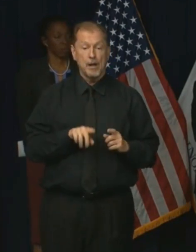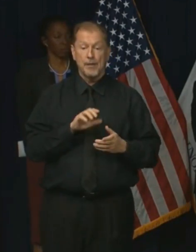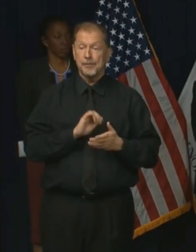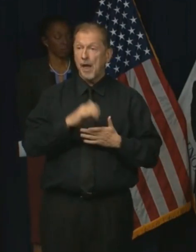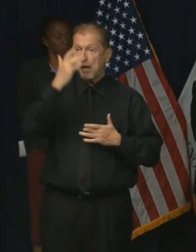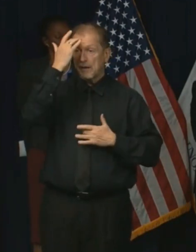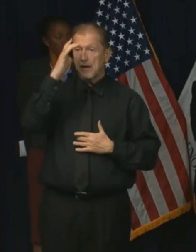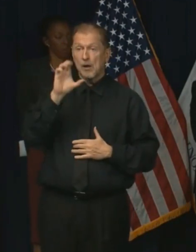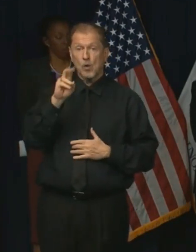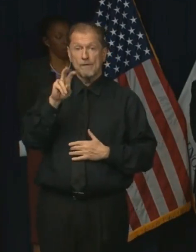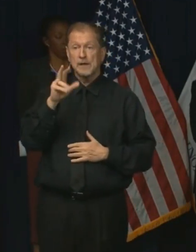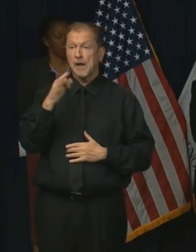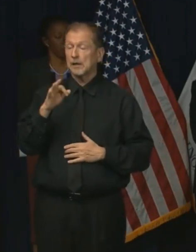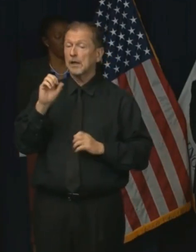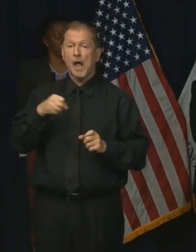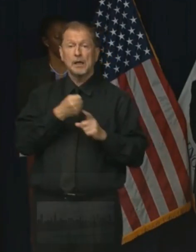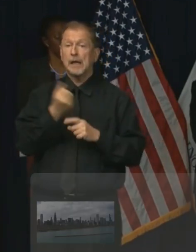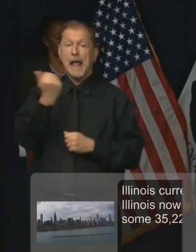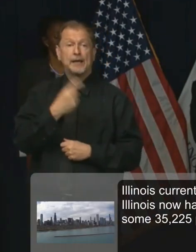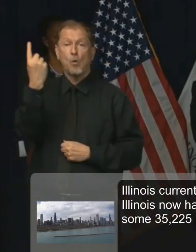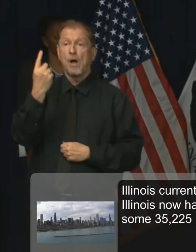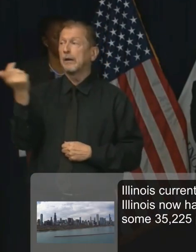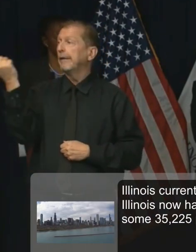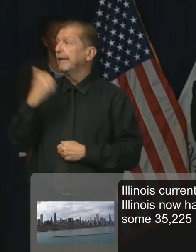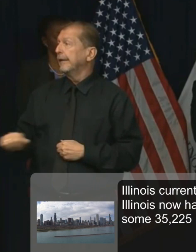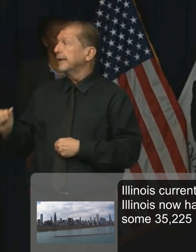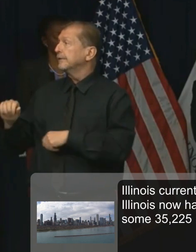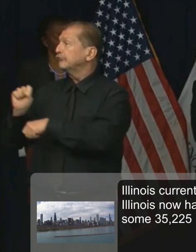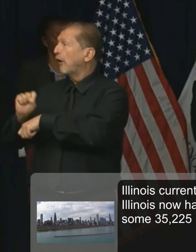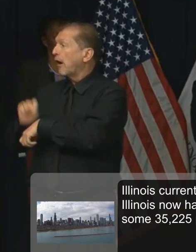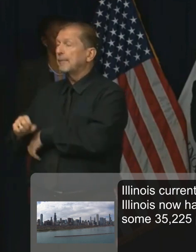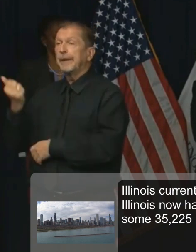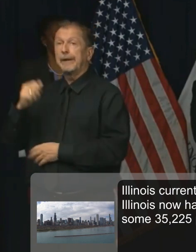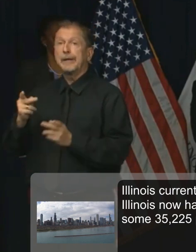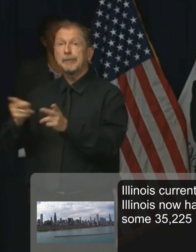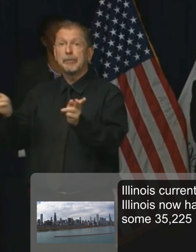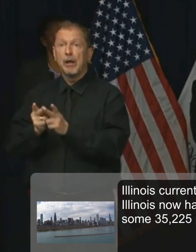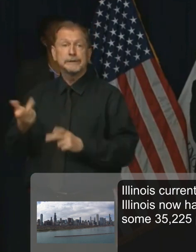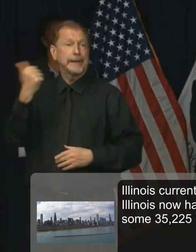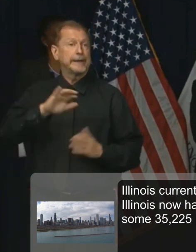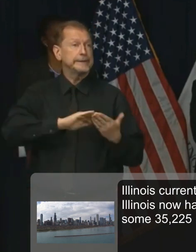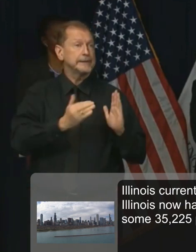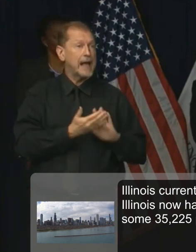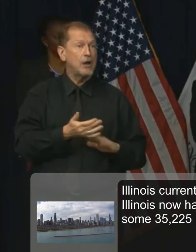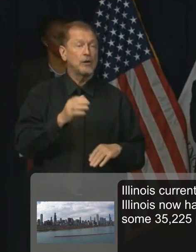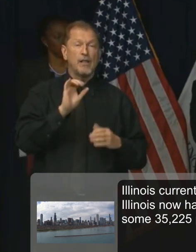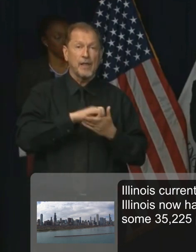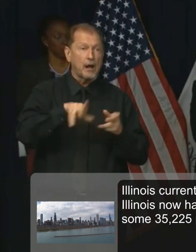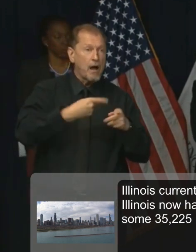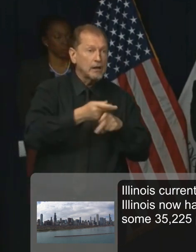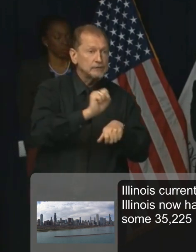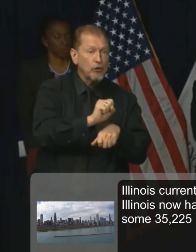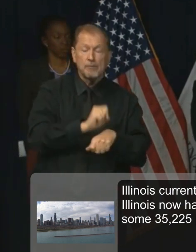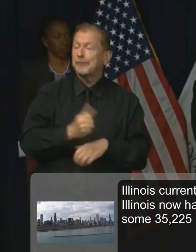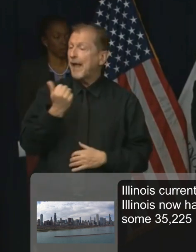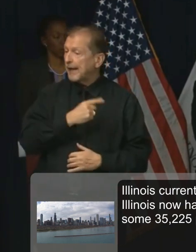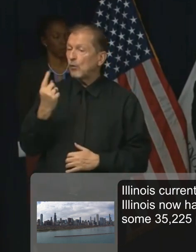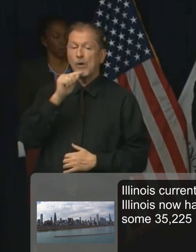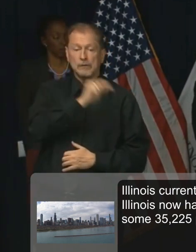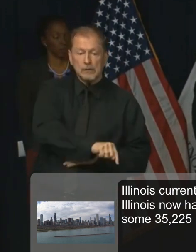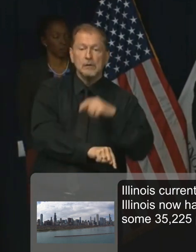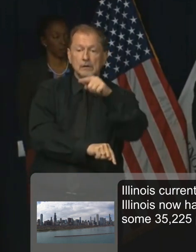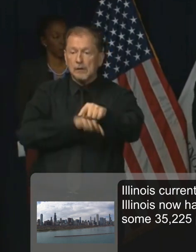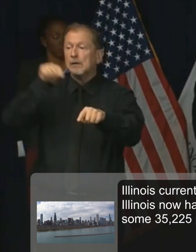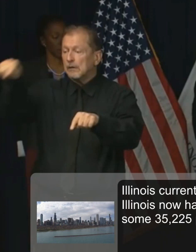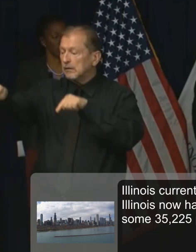People of all walks of life, every geography and every kind of job type are going to test positive